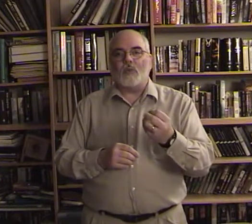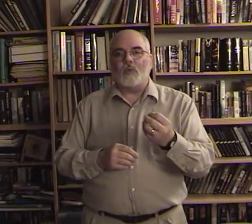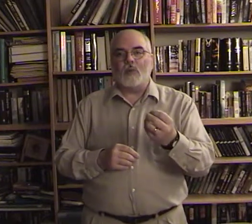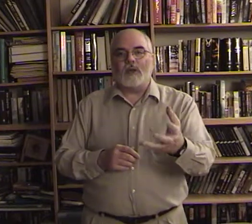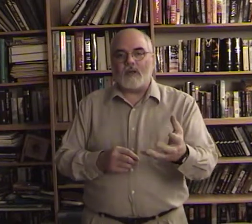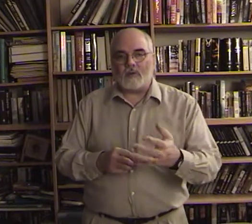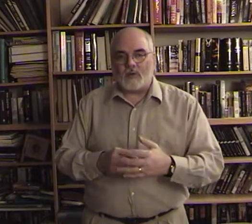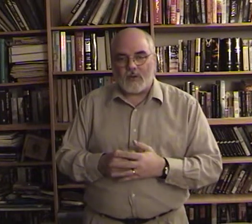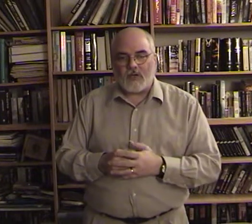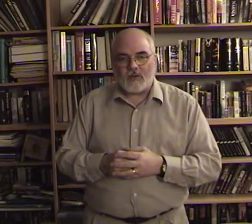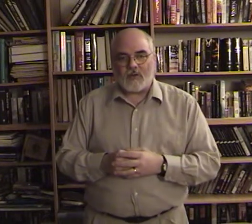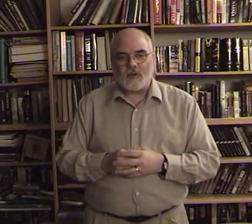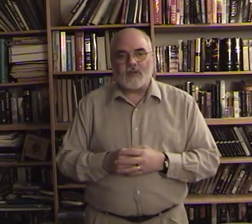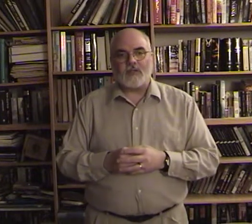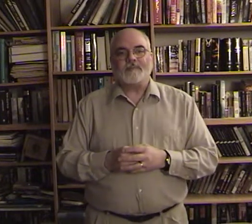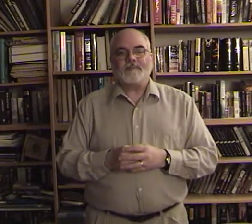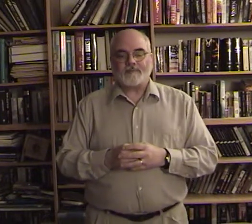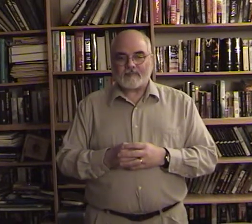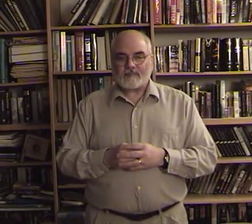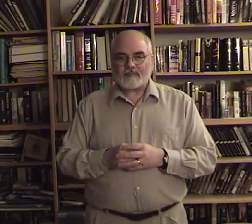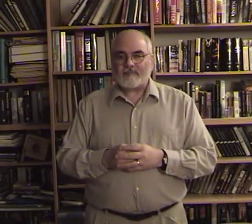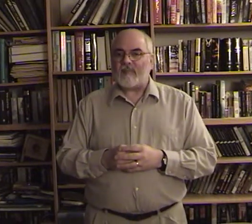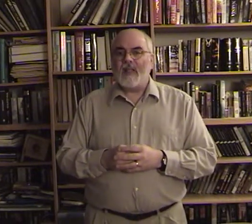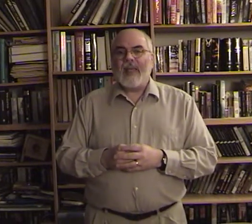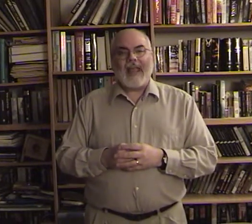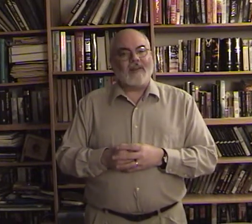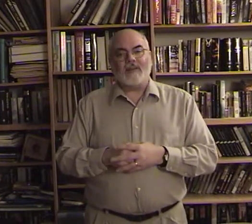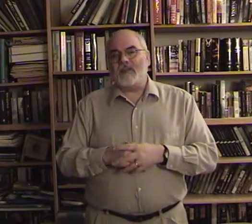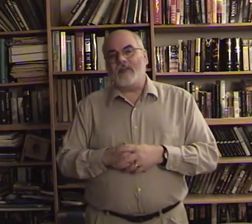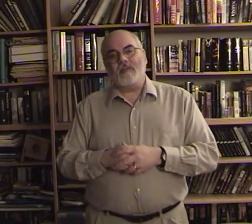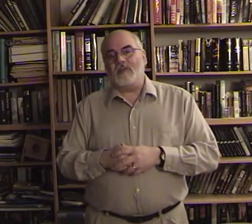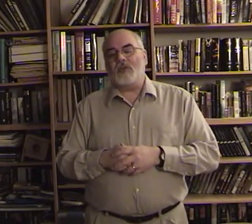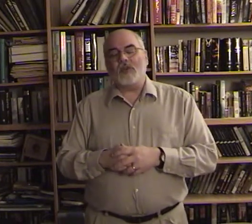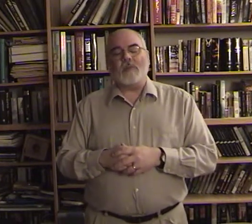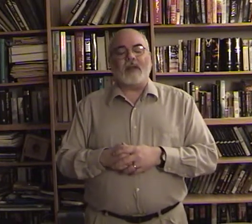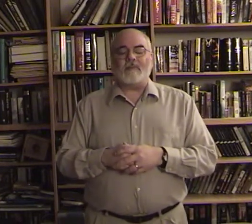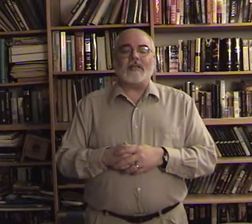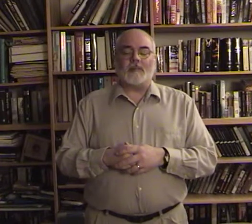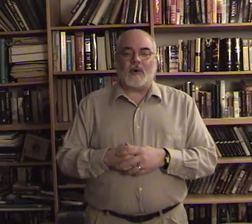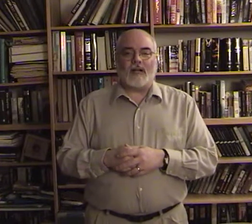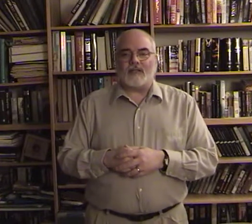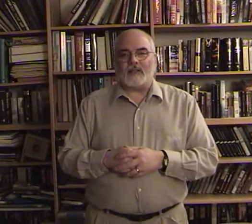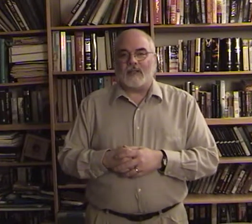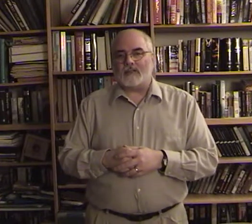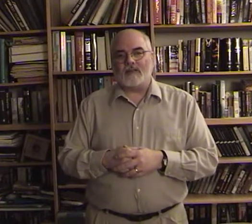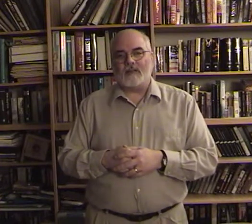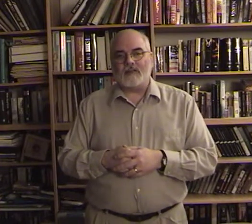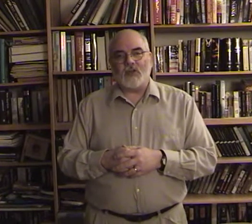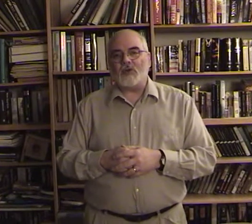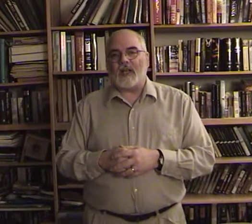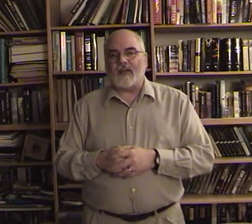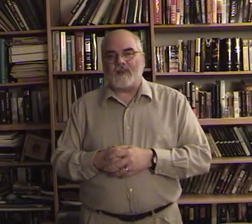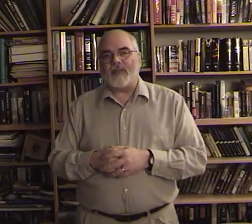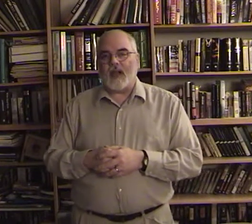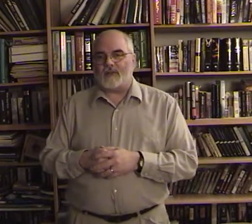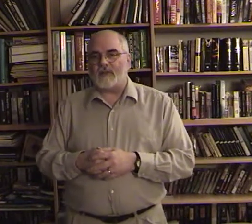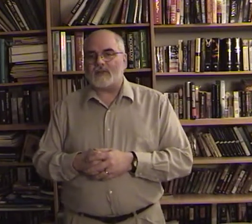we need to we need to use it and you might be surprised at this there's no sign for theophilus